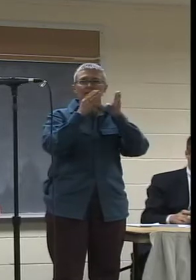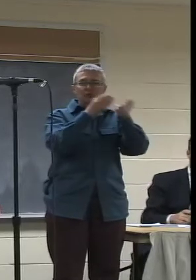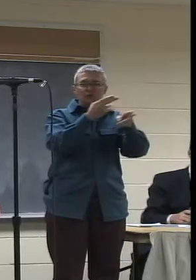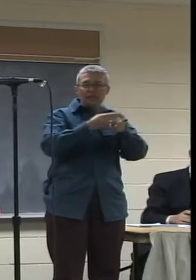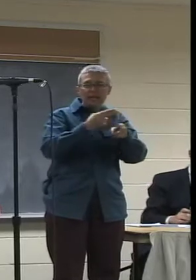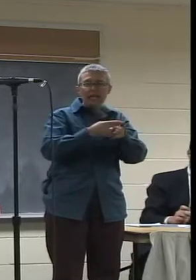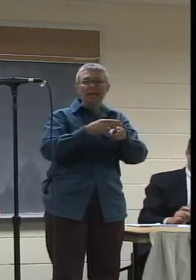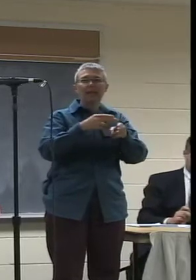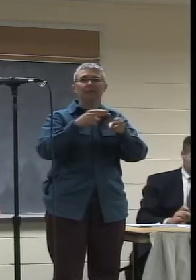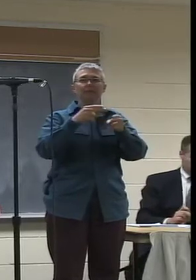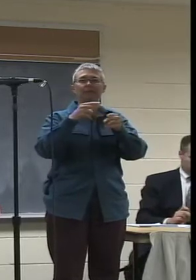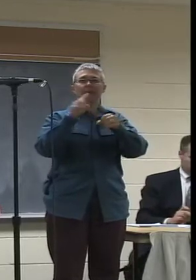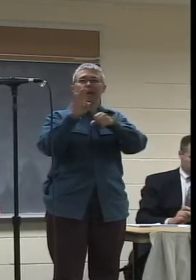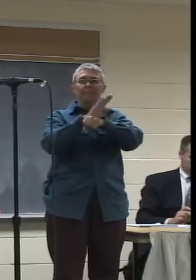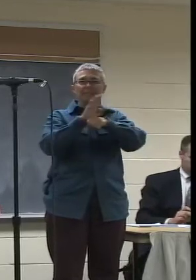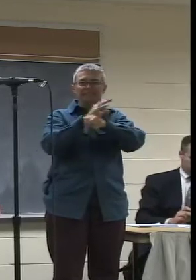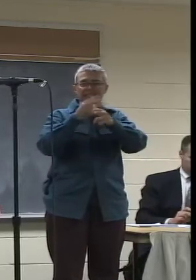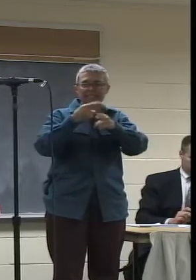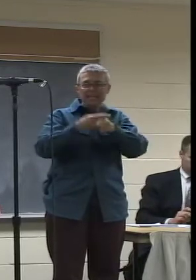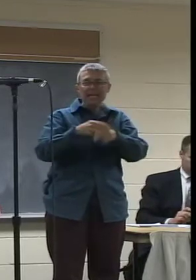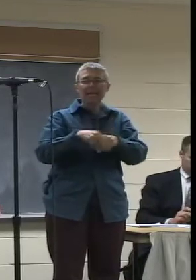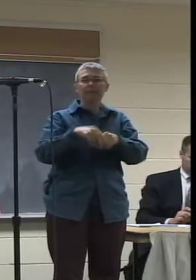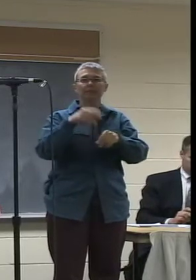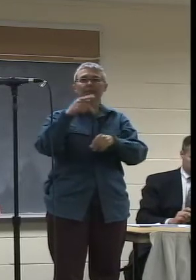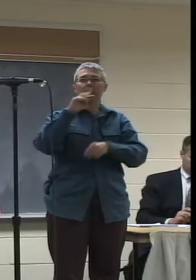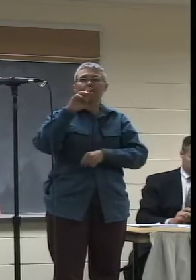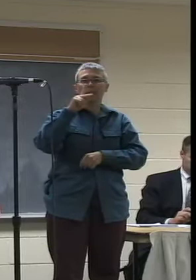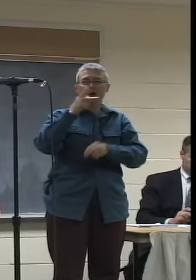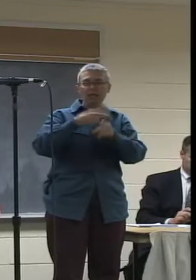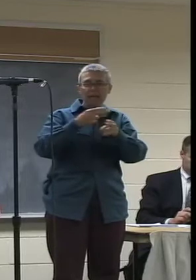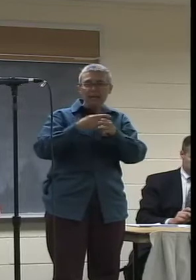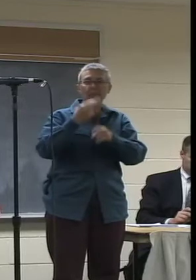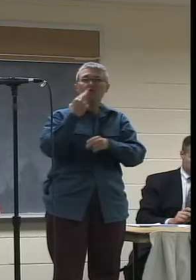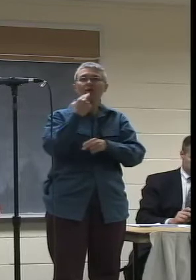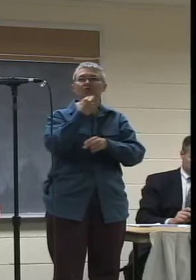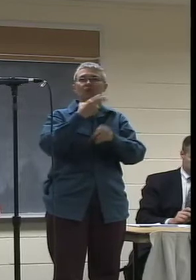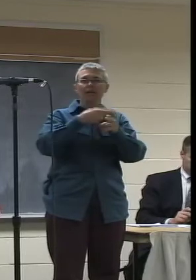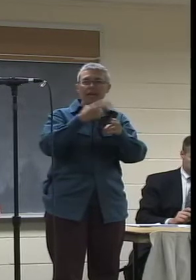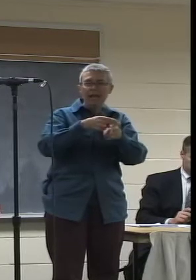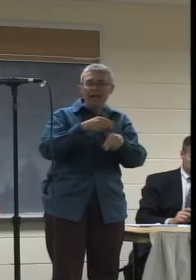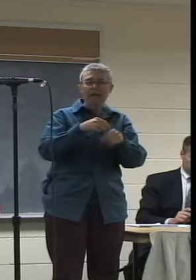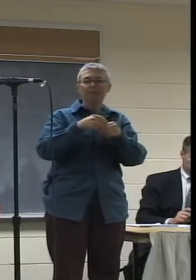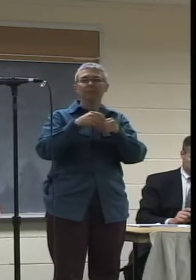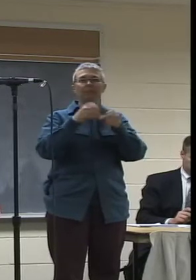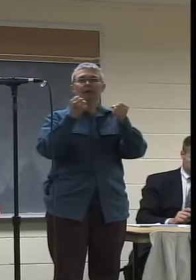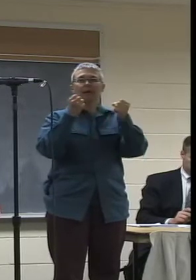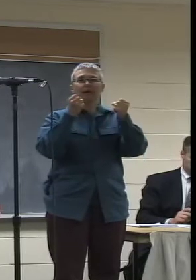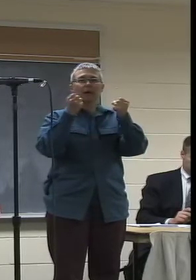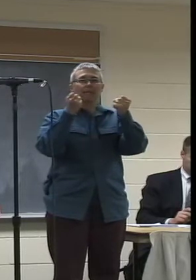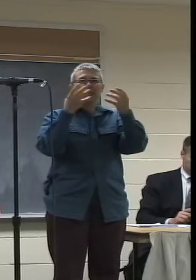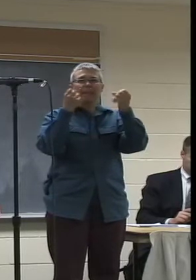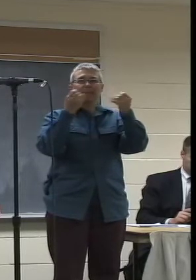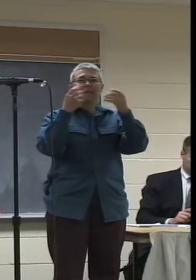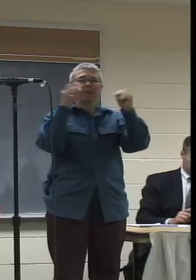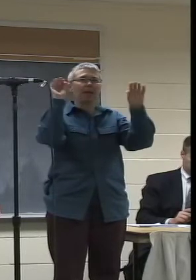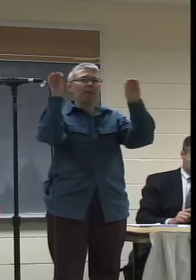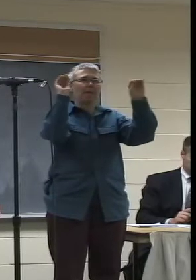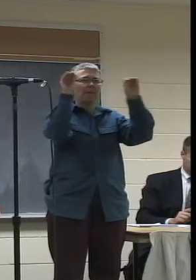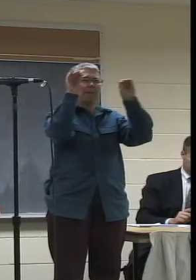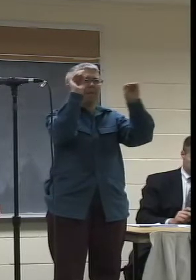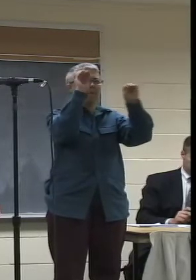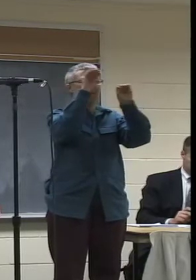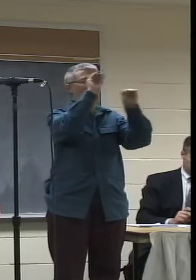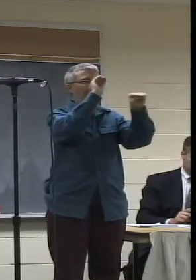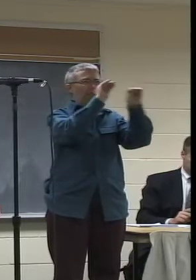businesses, traffic signs, galleries, restaurants, you name it. Some of these signs are straightforward, but others are very